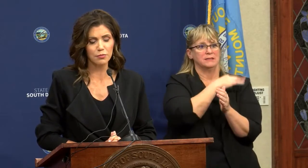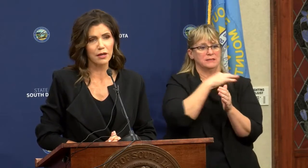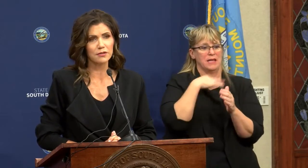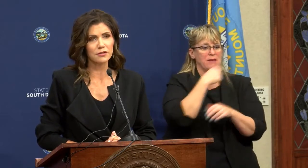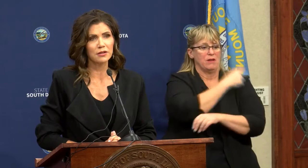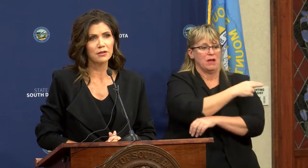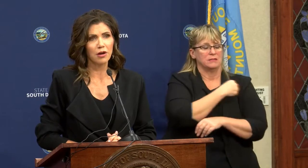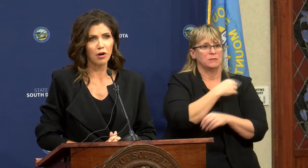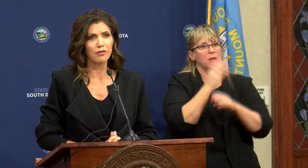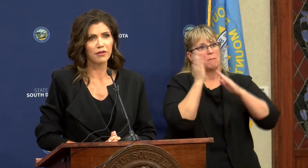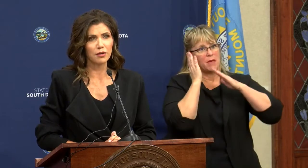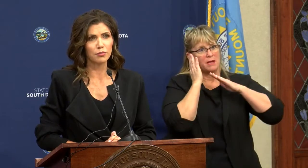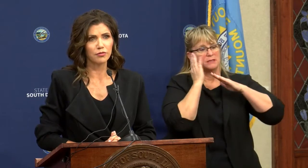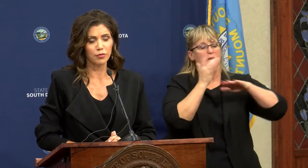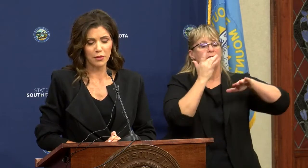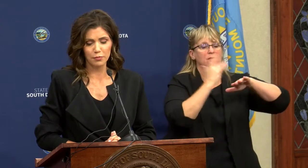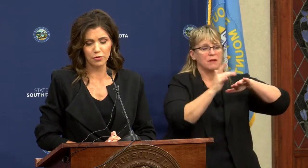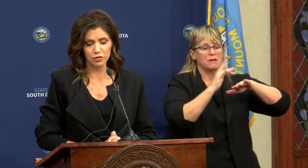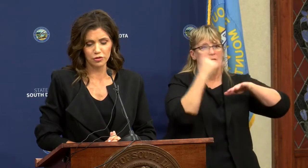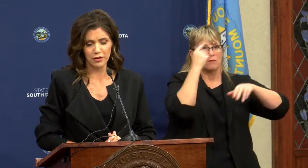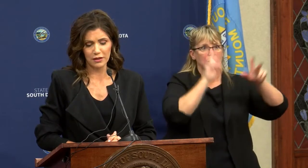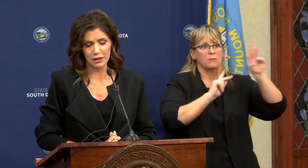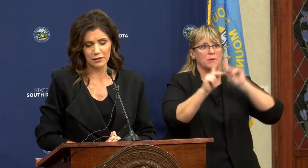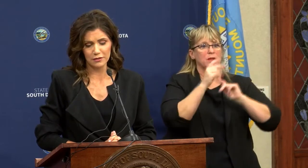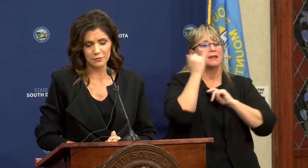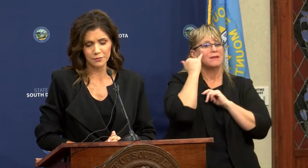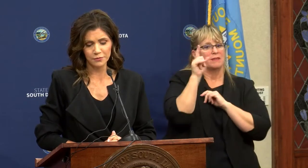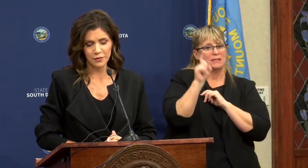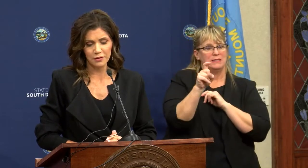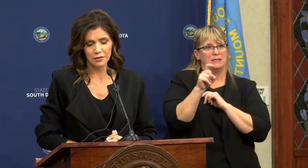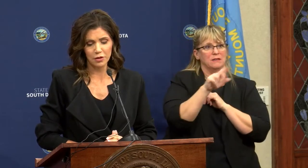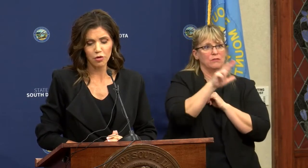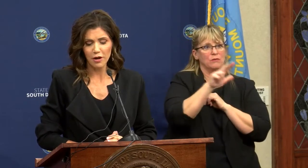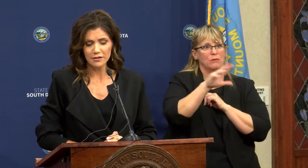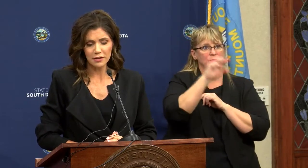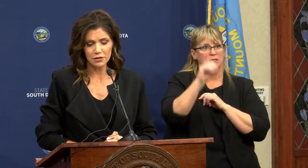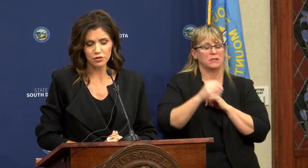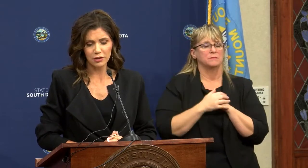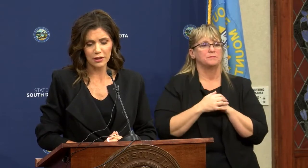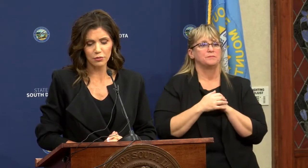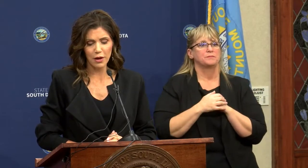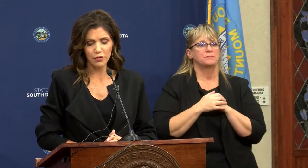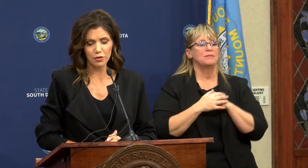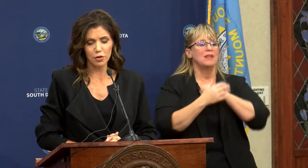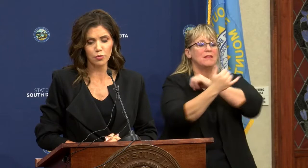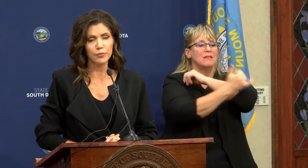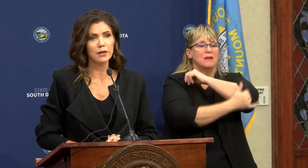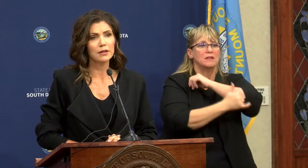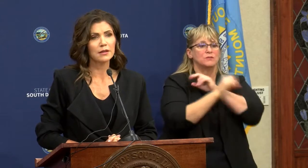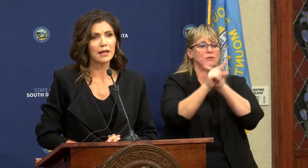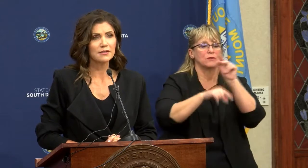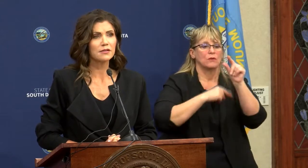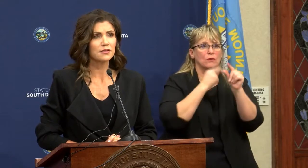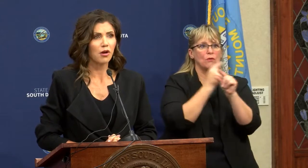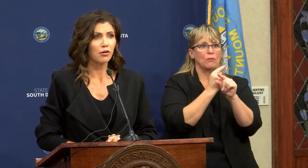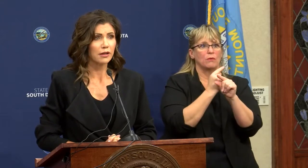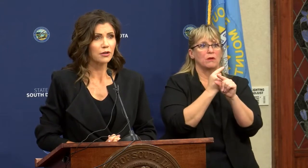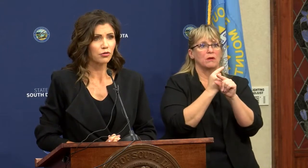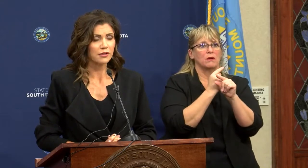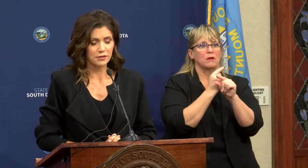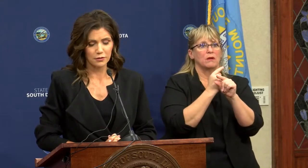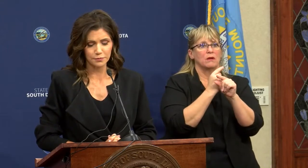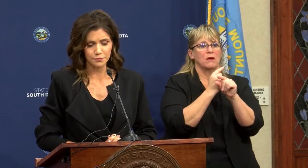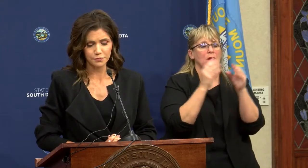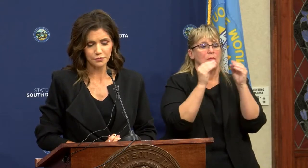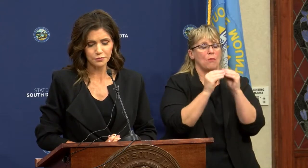hospital beds are available for people should they need it. Across the country and around the globe, cases are